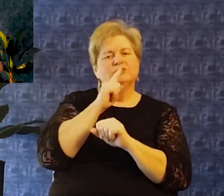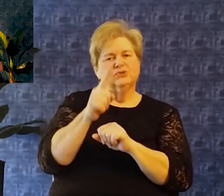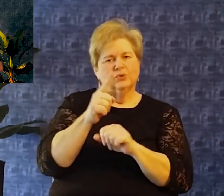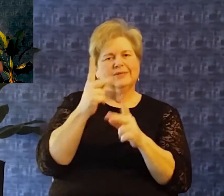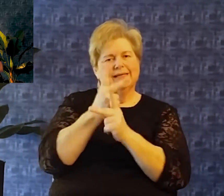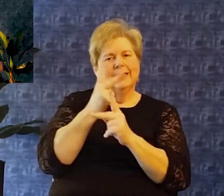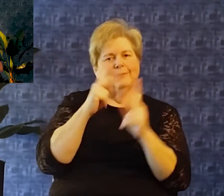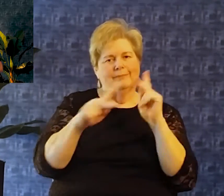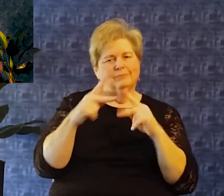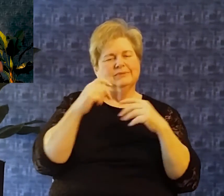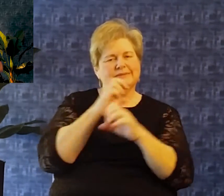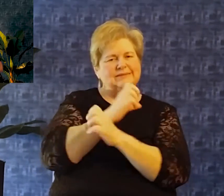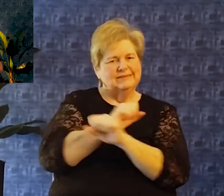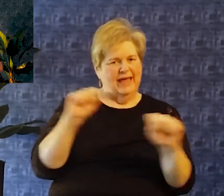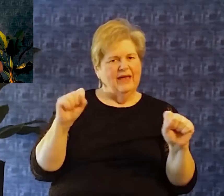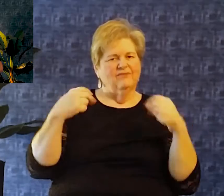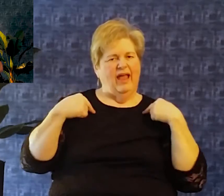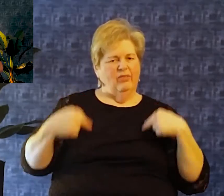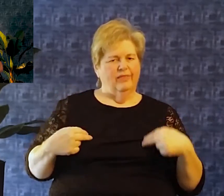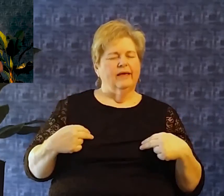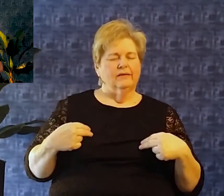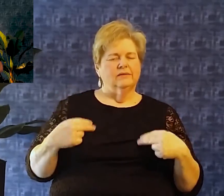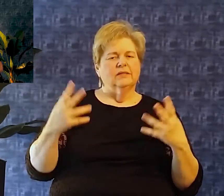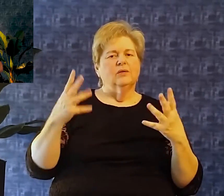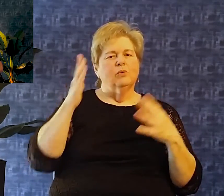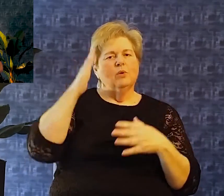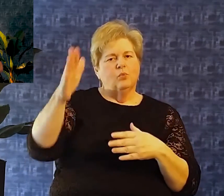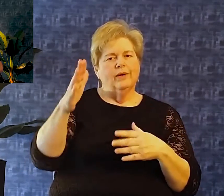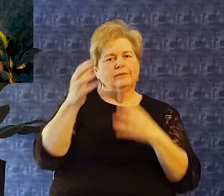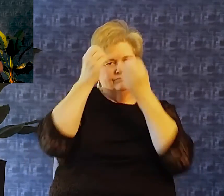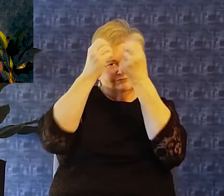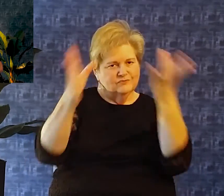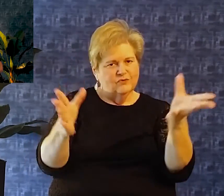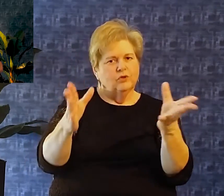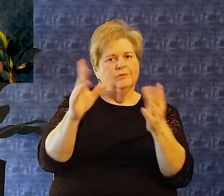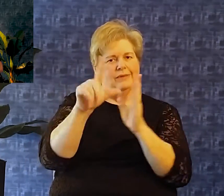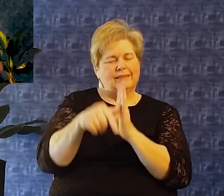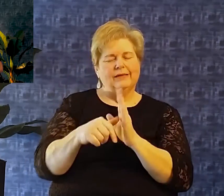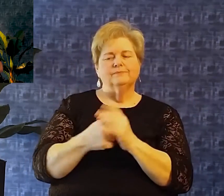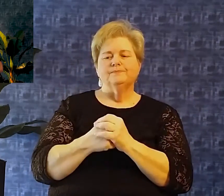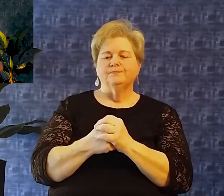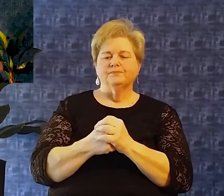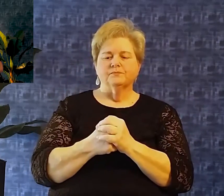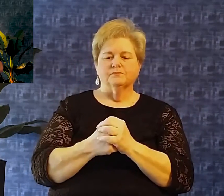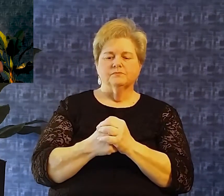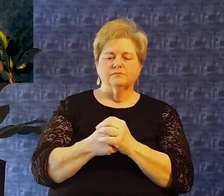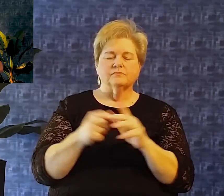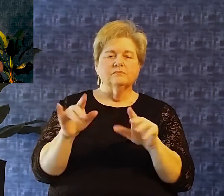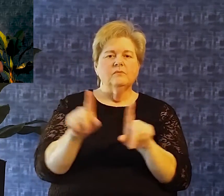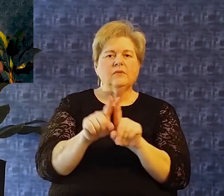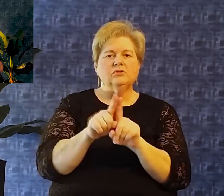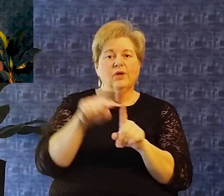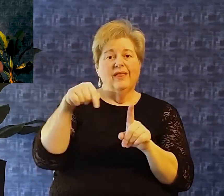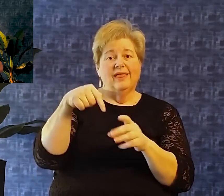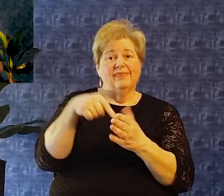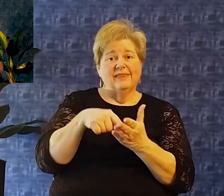also just just so you know This will be our only post today and I would hope that you're encouraged this morning with our with our worship